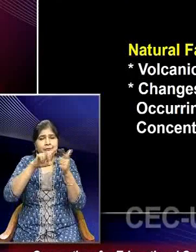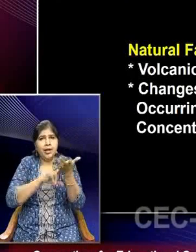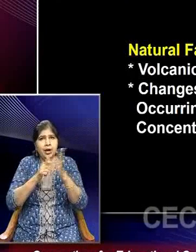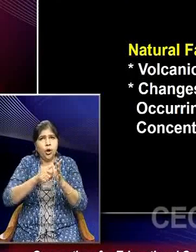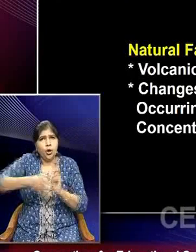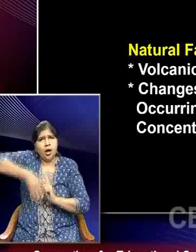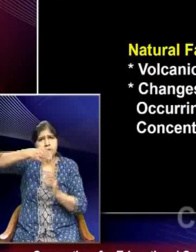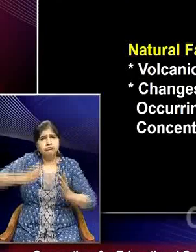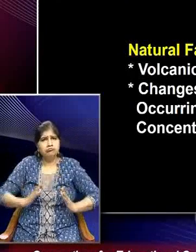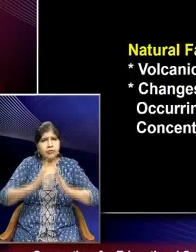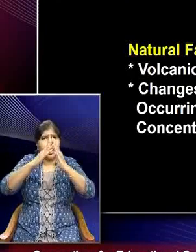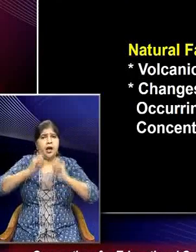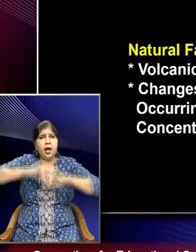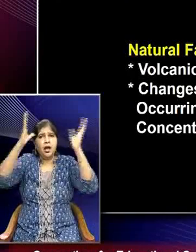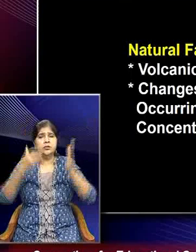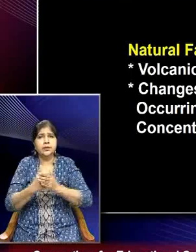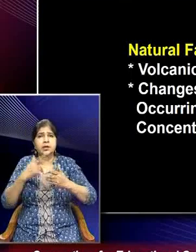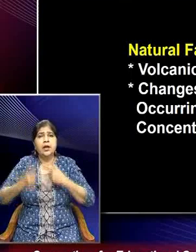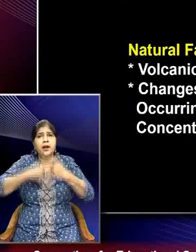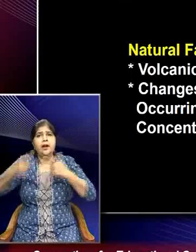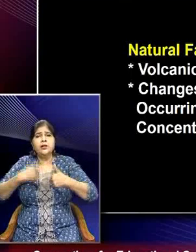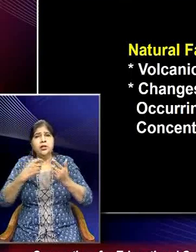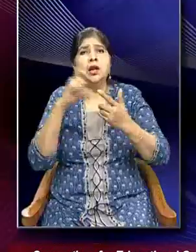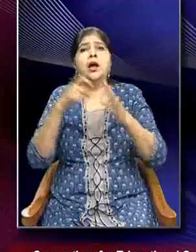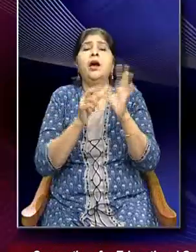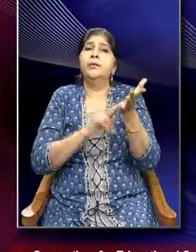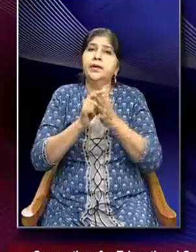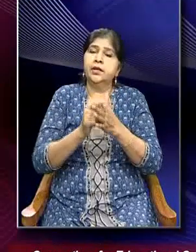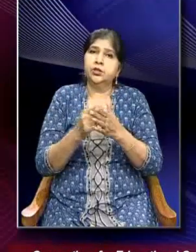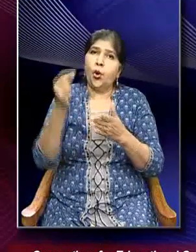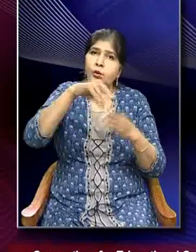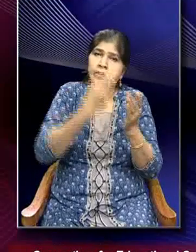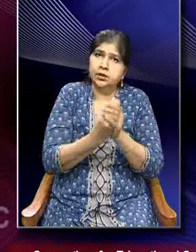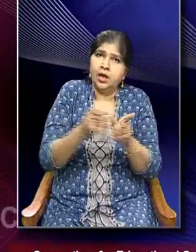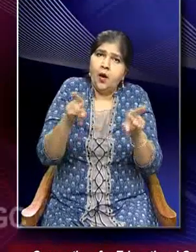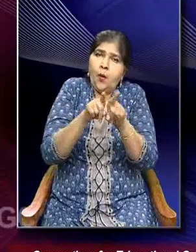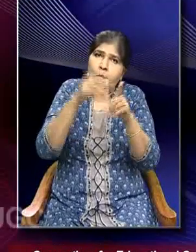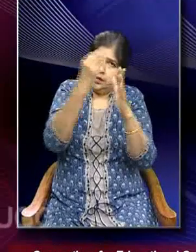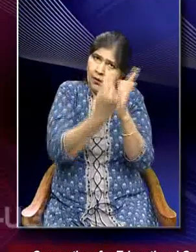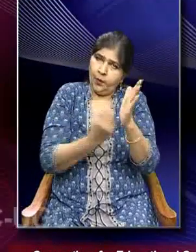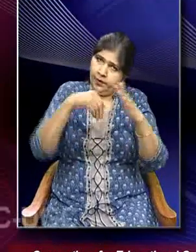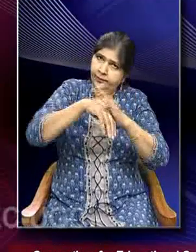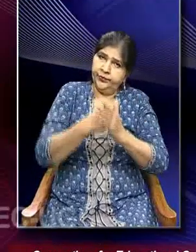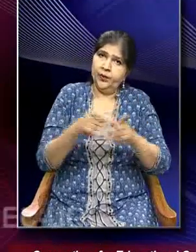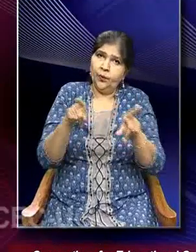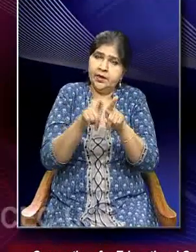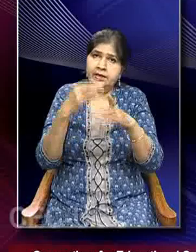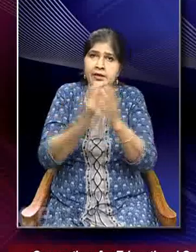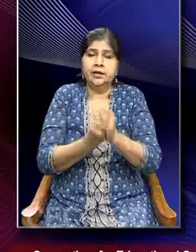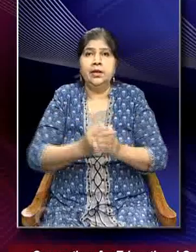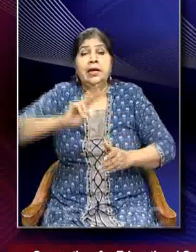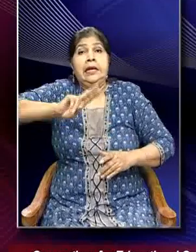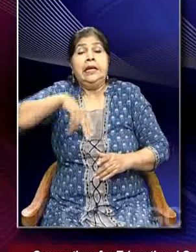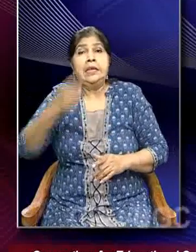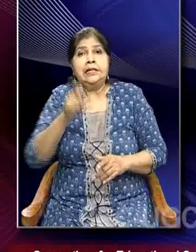naturally occurring carbon dioxide concentrations amongst others. With this comes the next